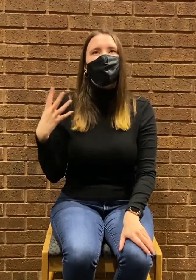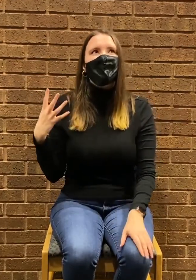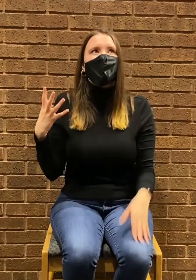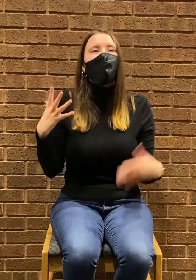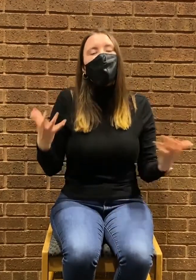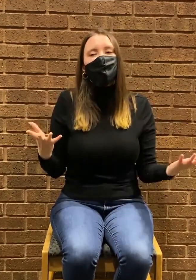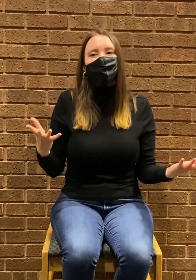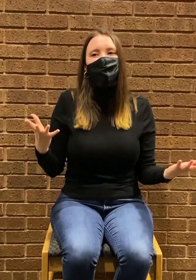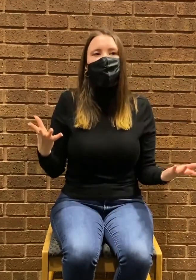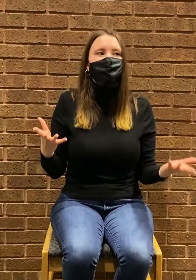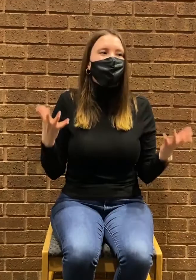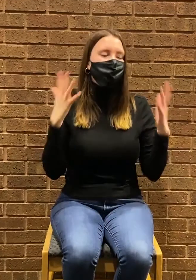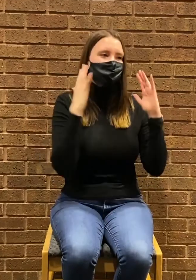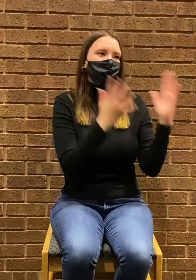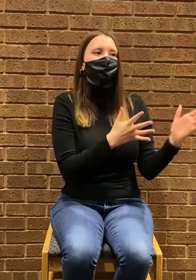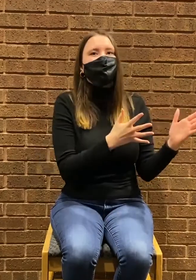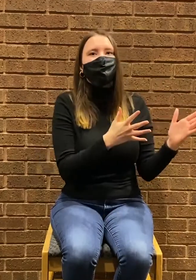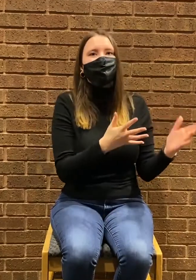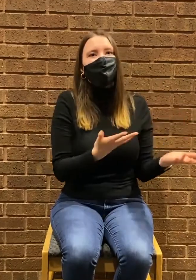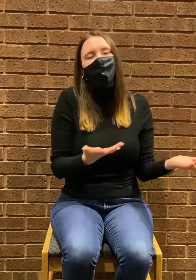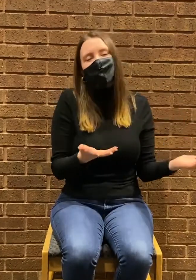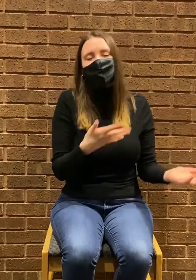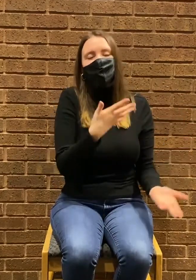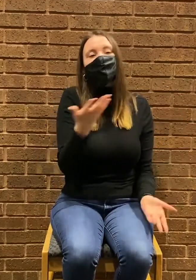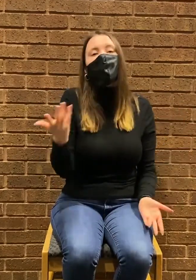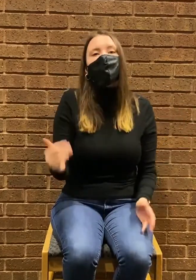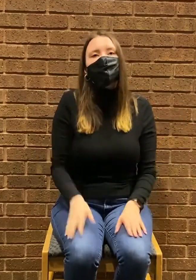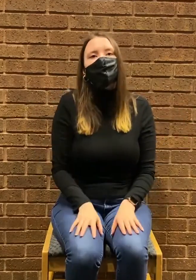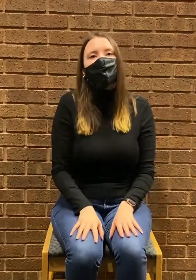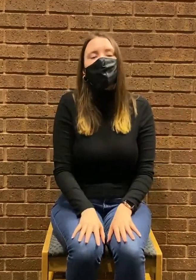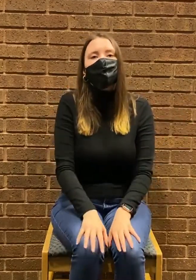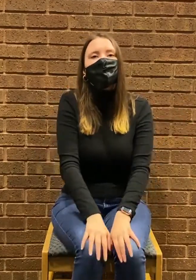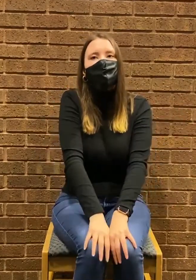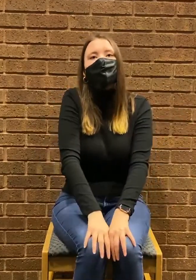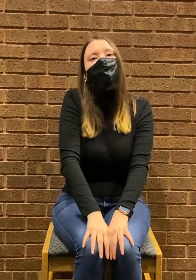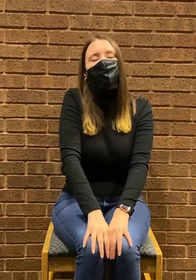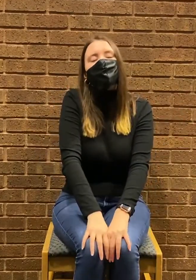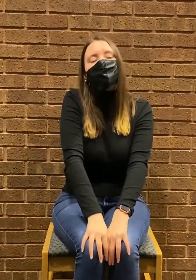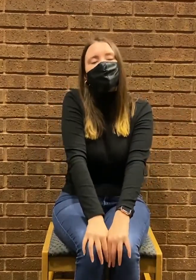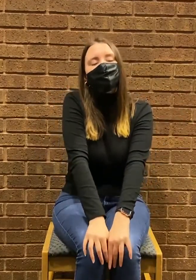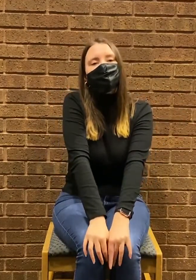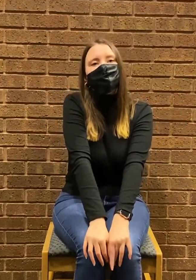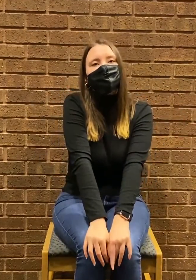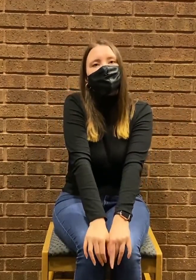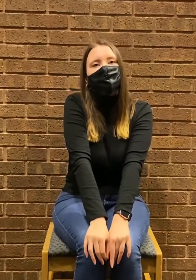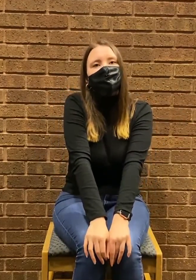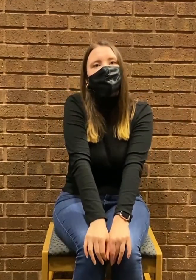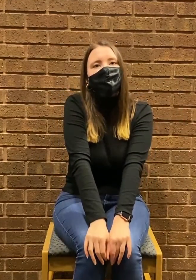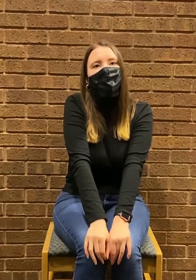hope people would be could understand this like oh just little nods to um the relationships. Thank you.